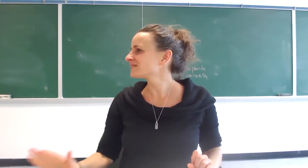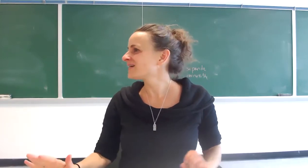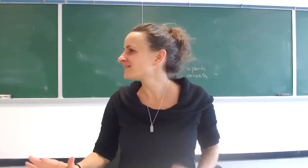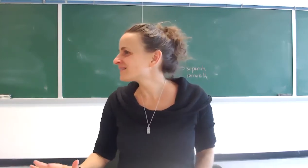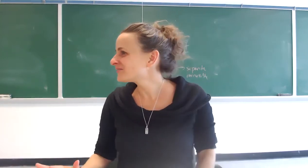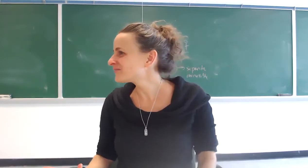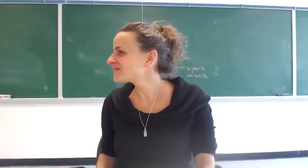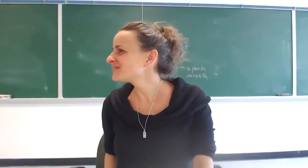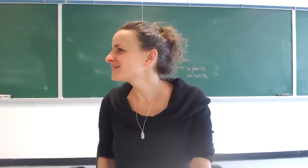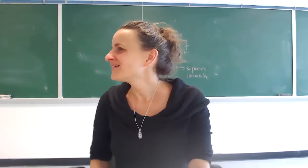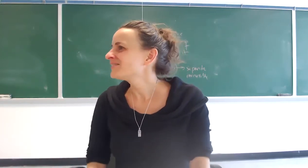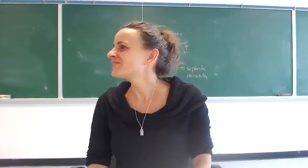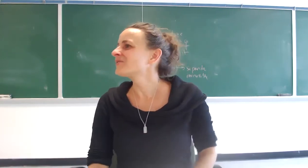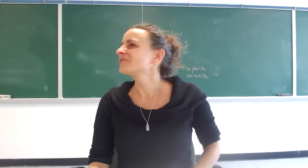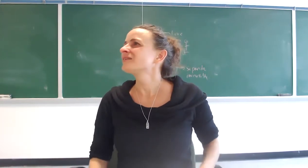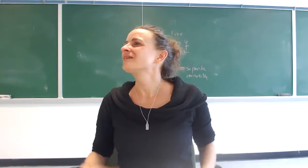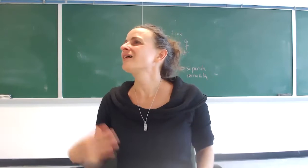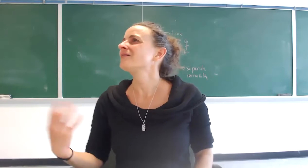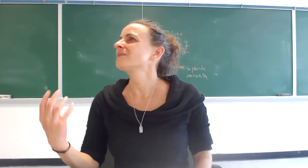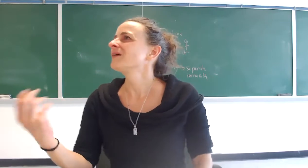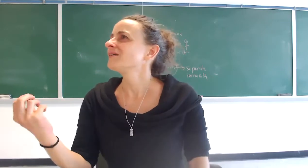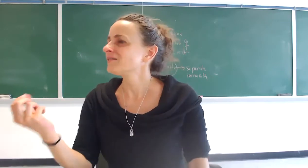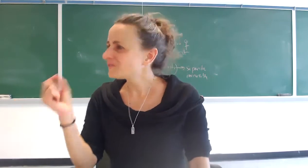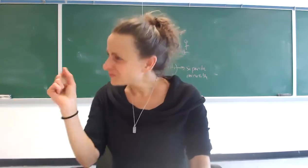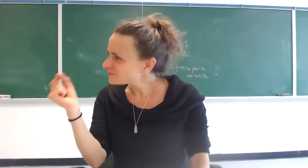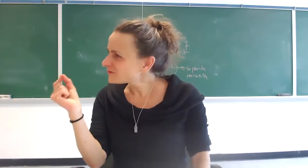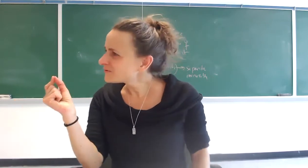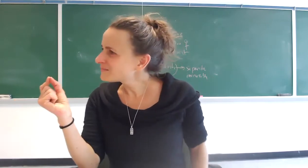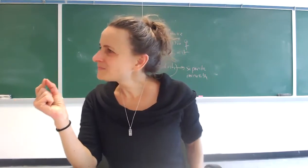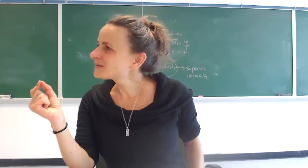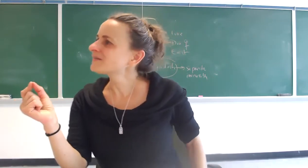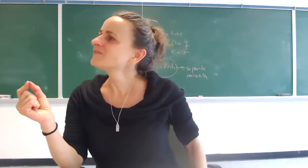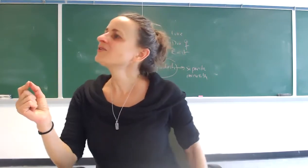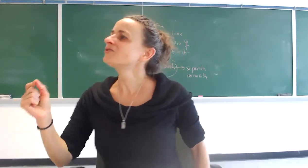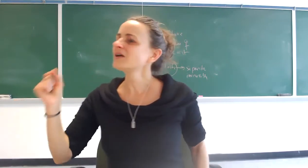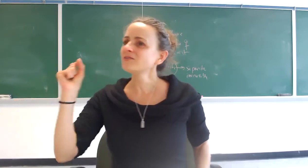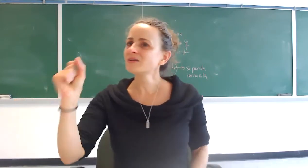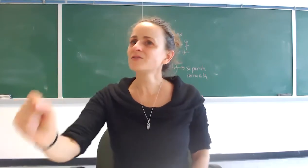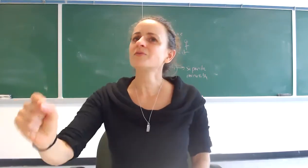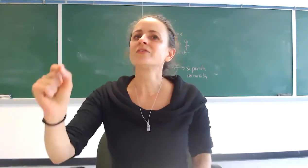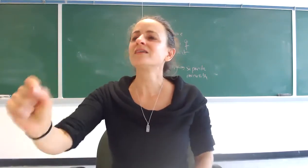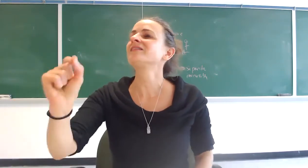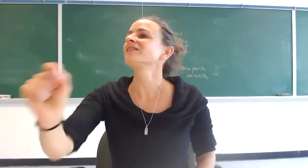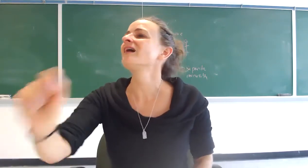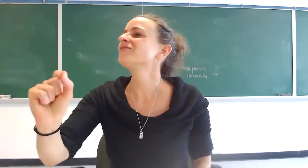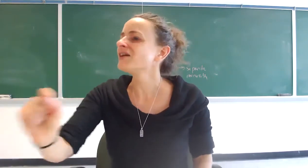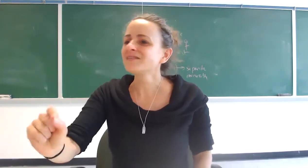the end you see what i mean so um do you follow what i mean because even you're trying to kill the person they still have not